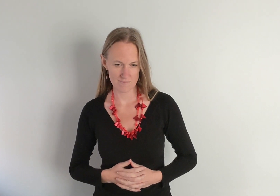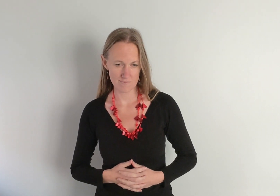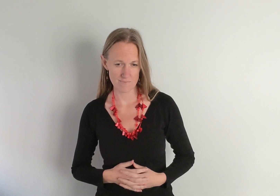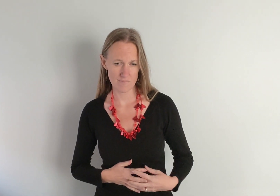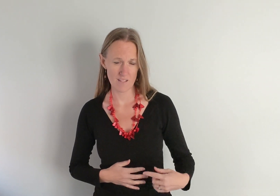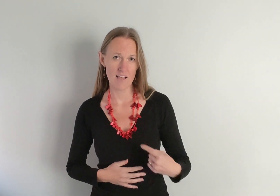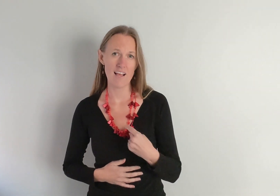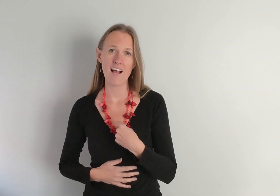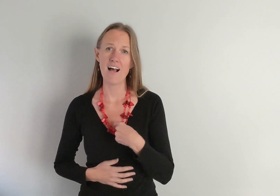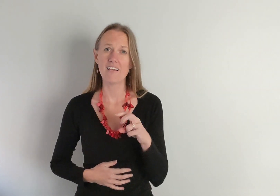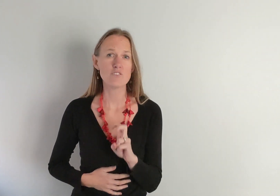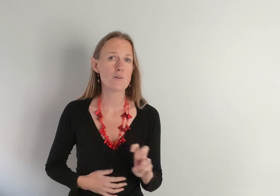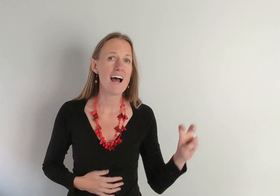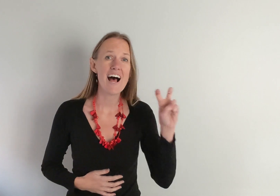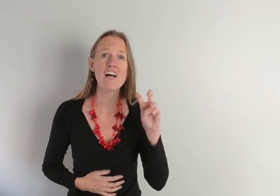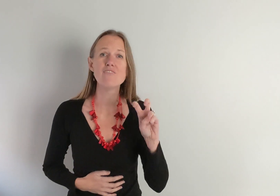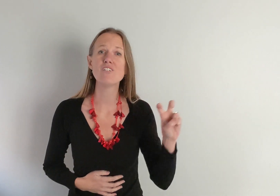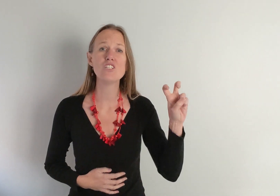I have traveled